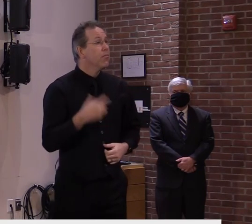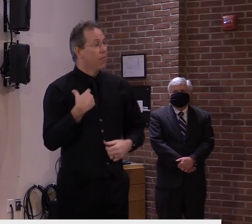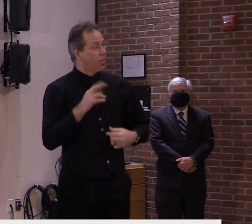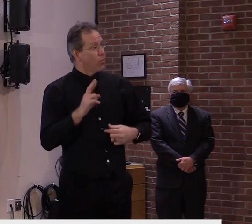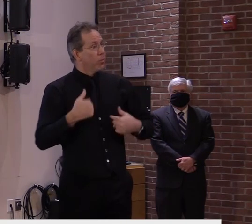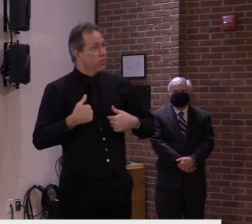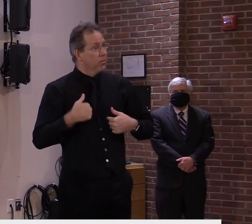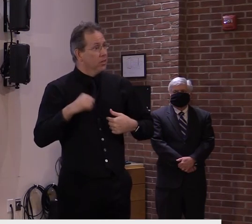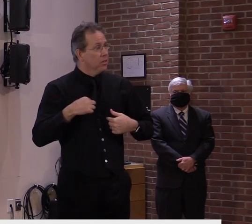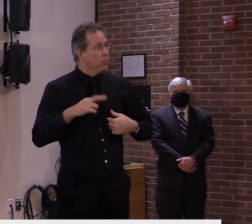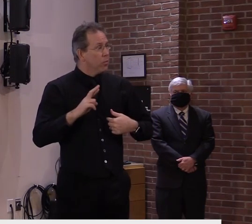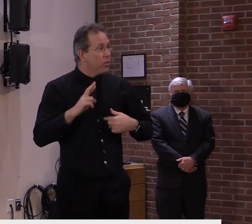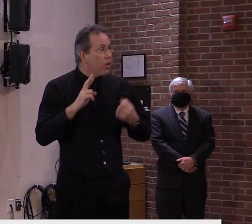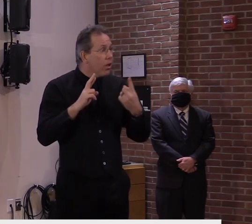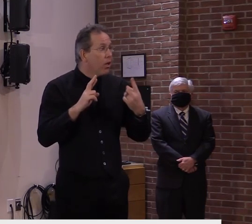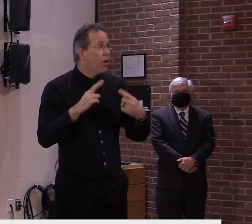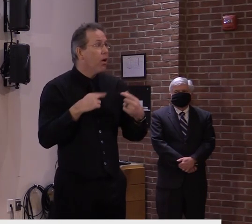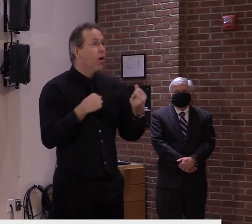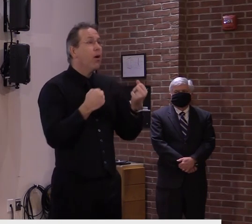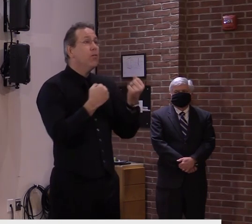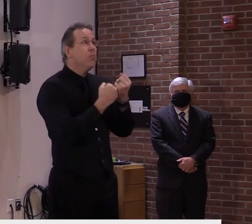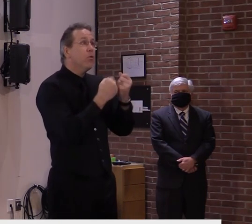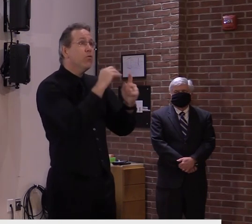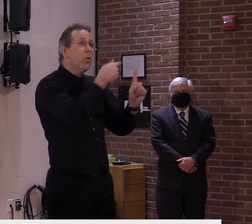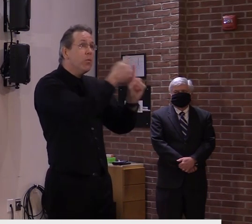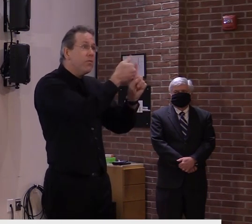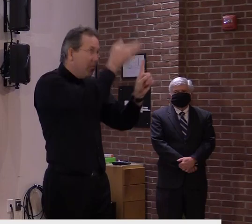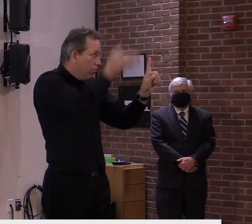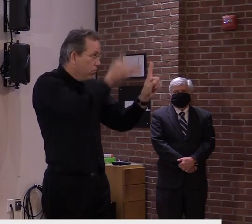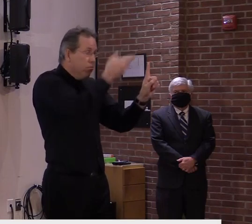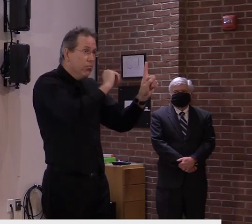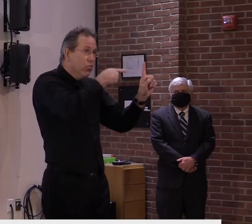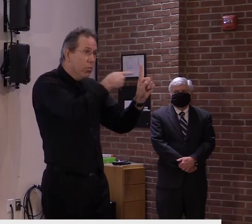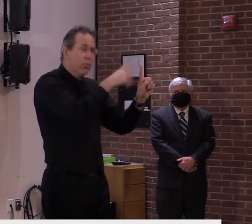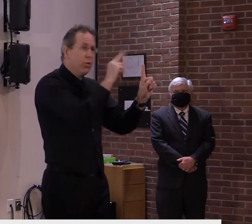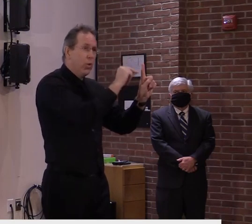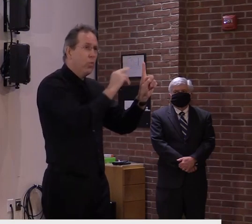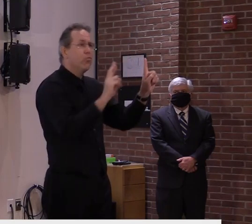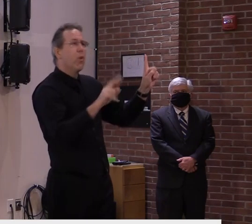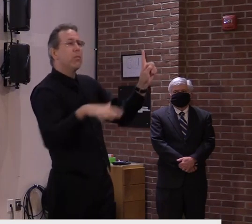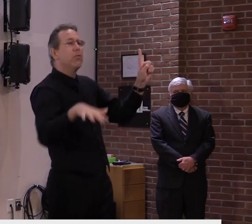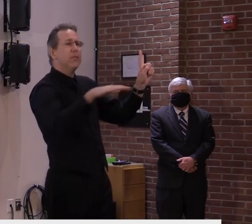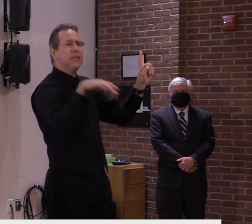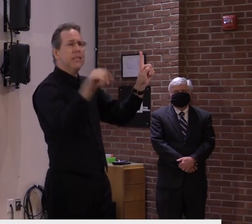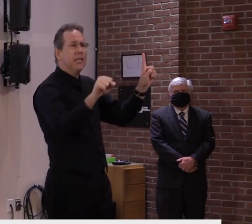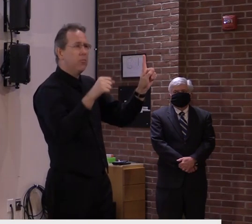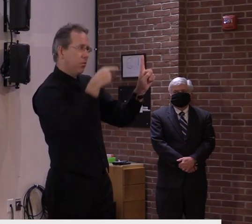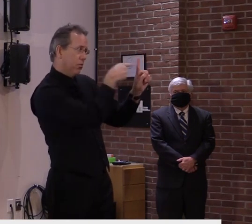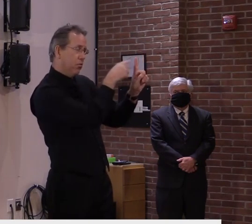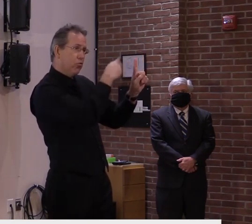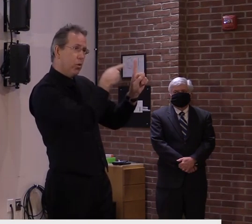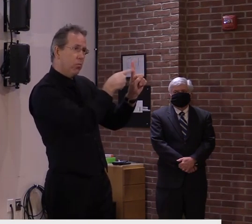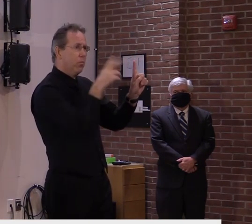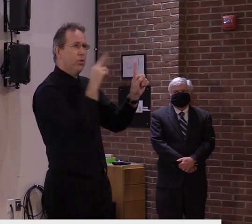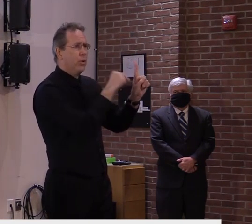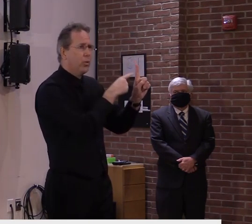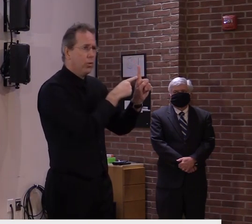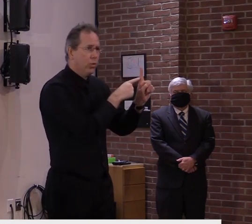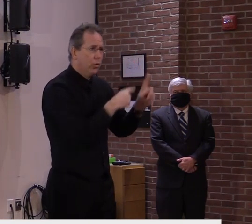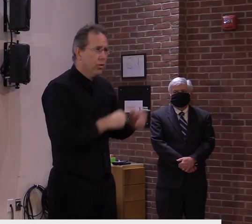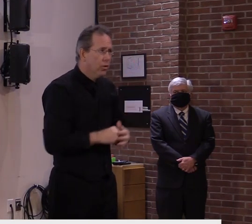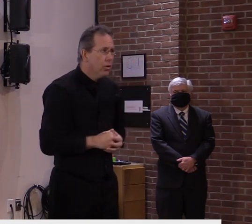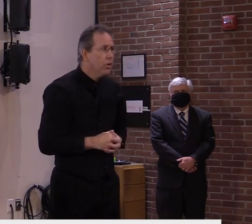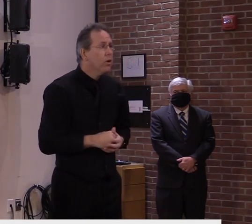President Trump. Now, I think the Republican Party is going to have to do some soul-searching